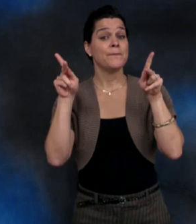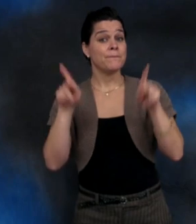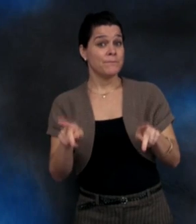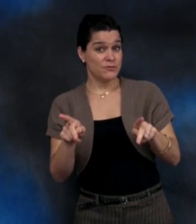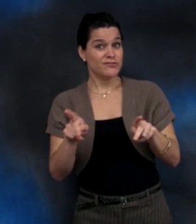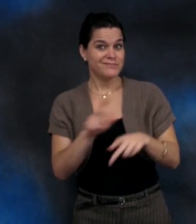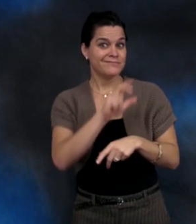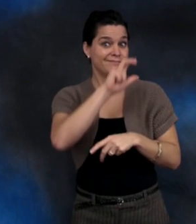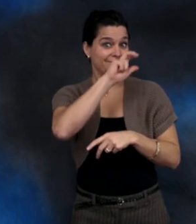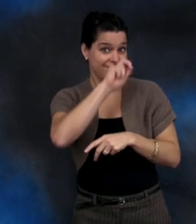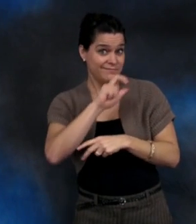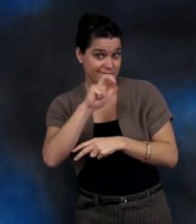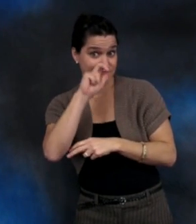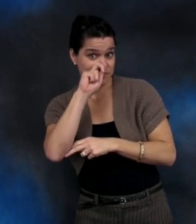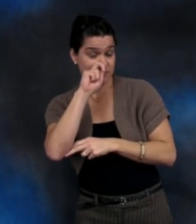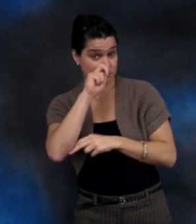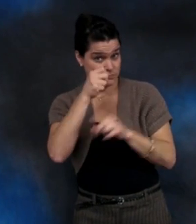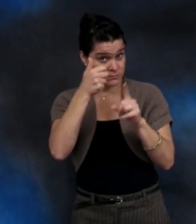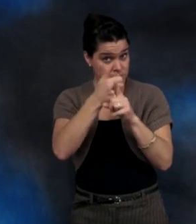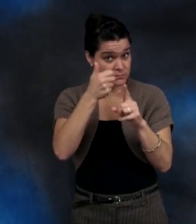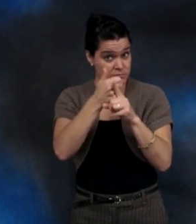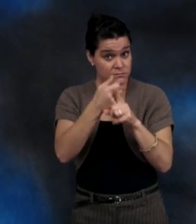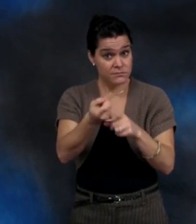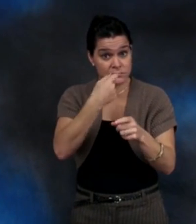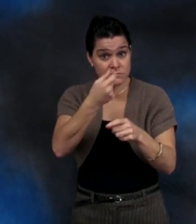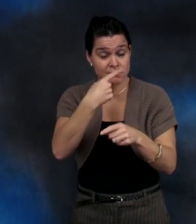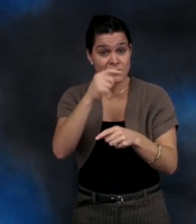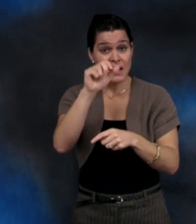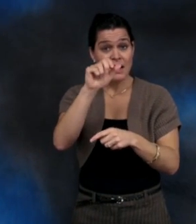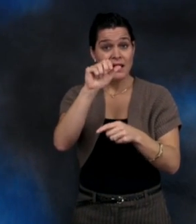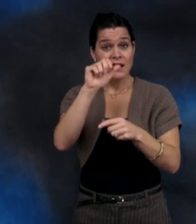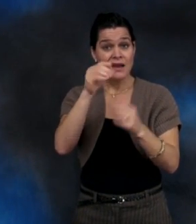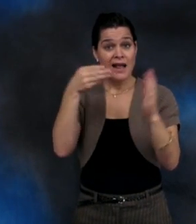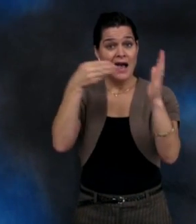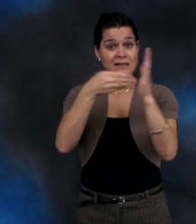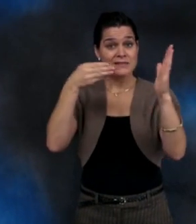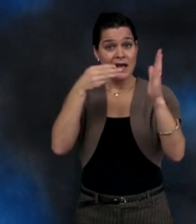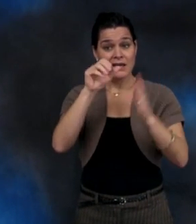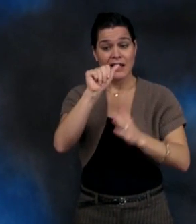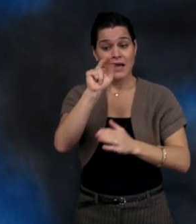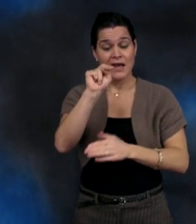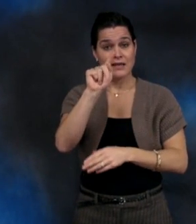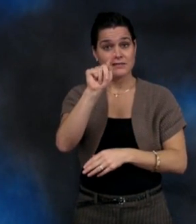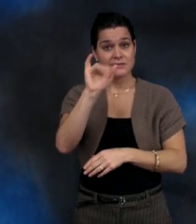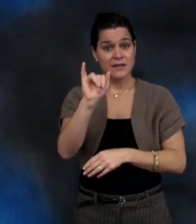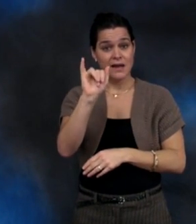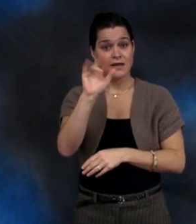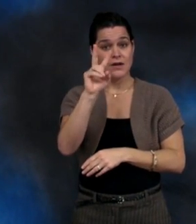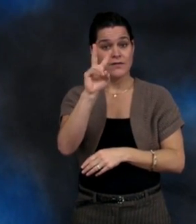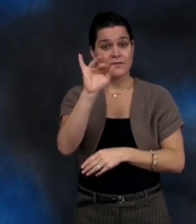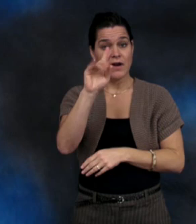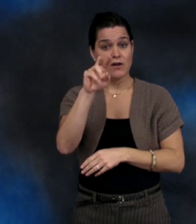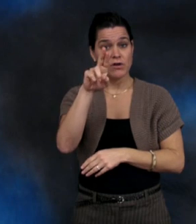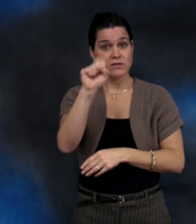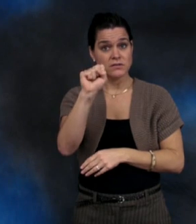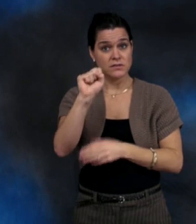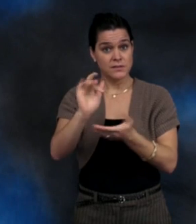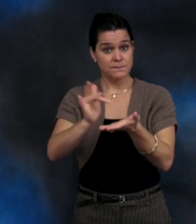8. Is the person to be vaccinated receiving antiviral